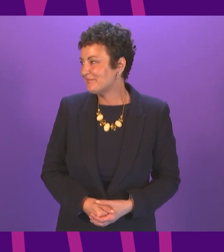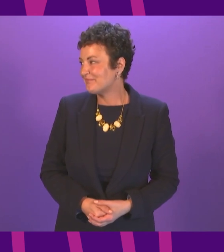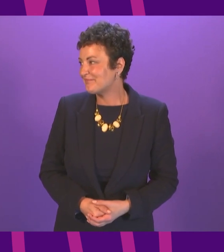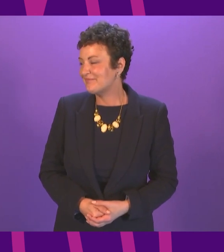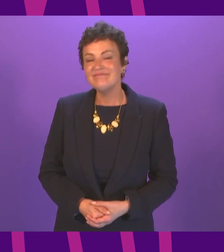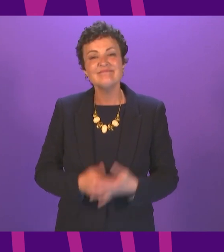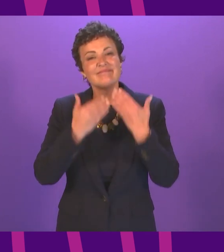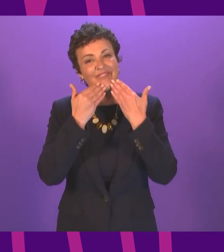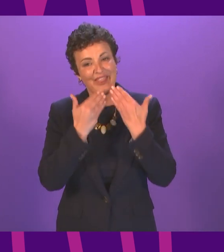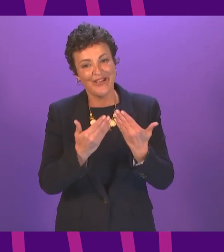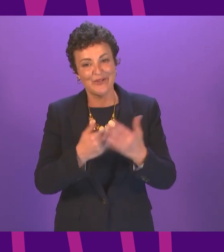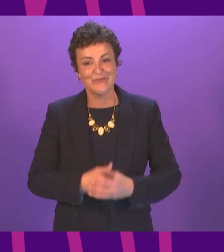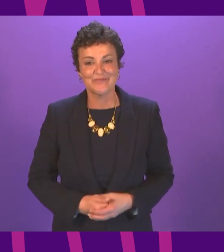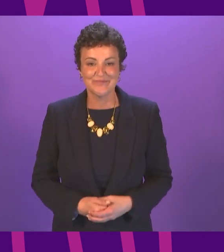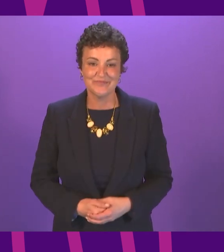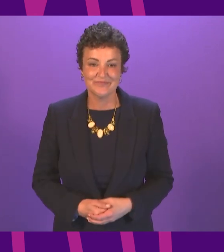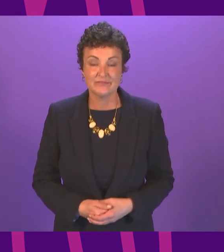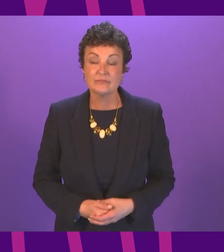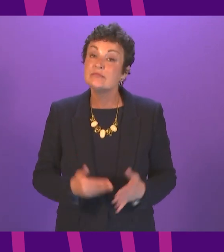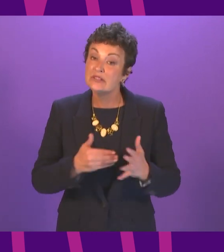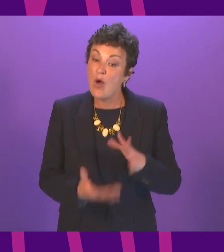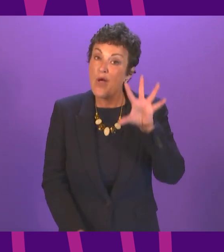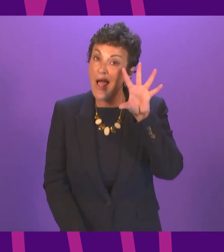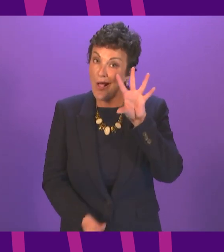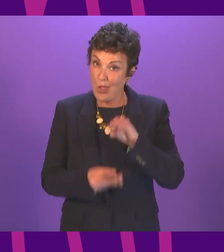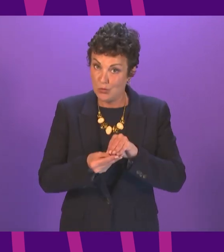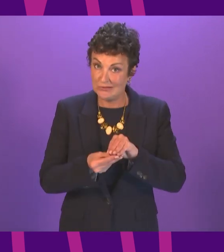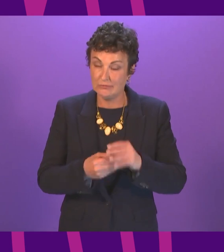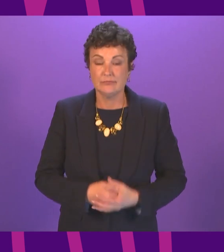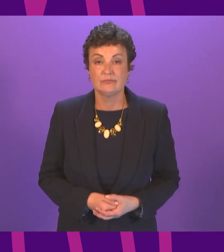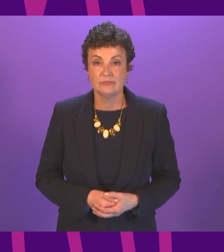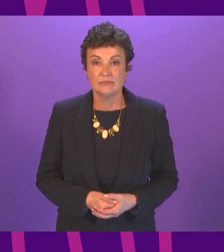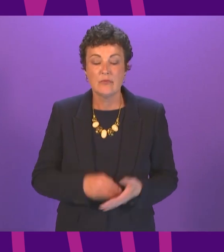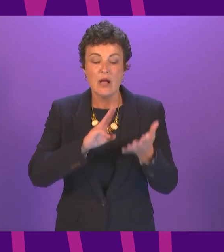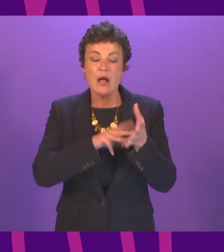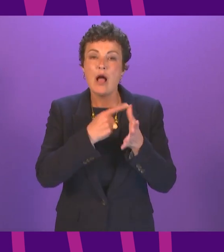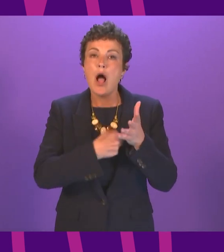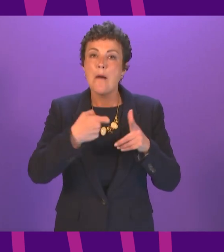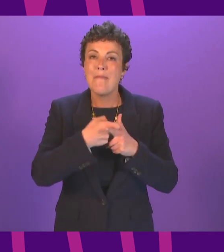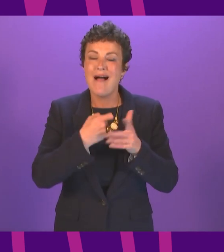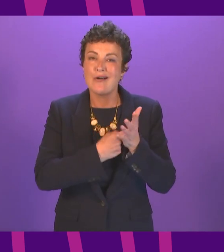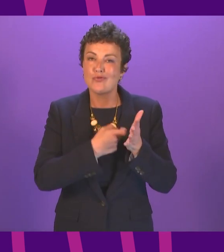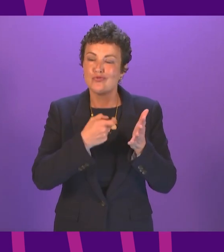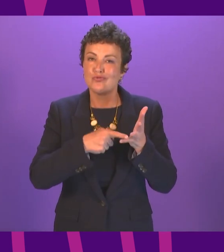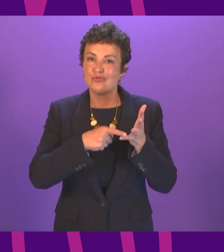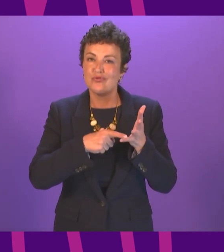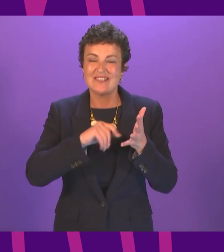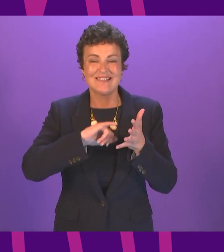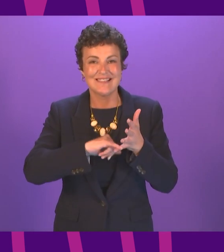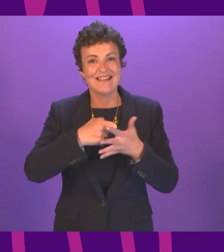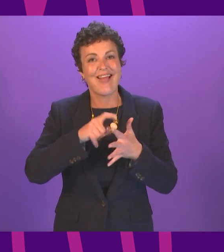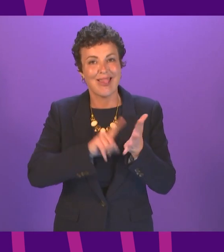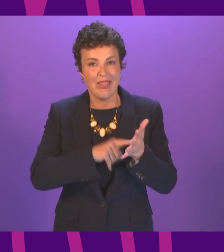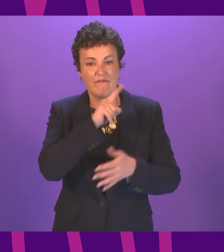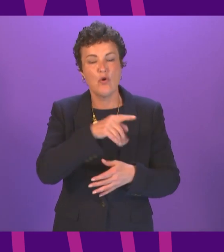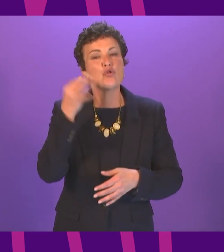thanks very much Ms Stevenson we now move to closing speeches and can I call Mark Ruskell to close on behalf of the Green Party Mr Ruskell thank